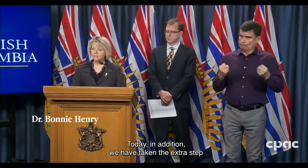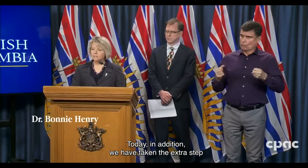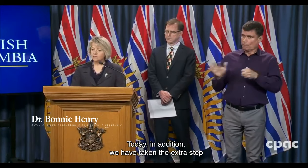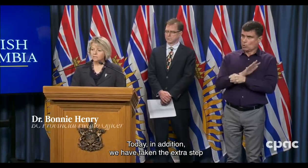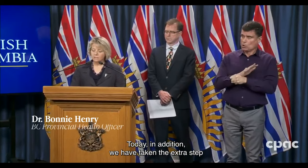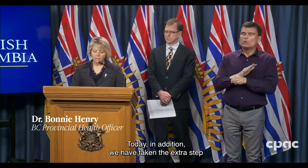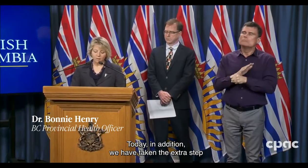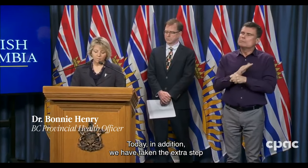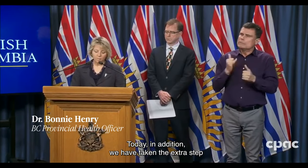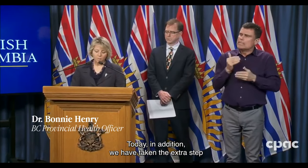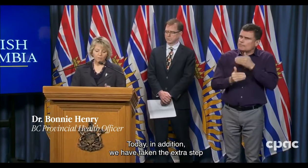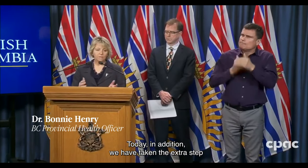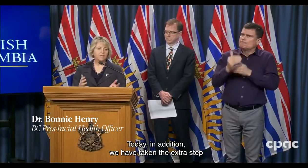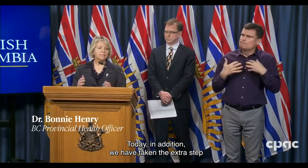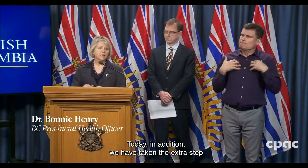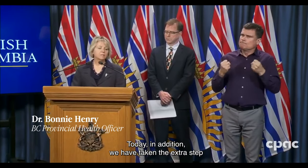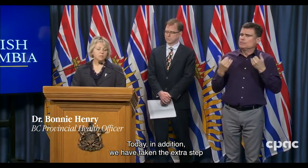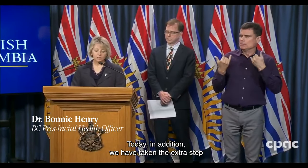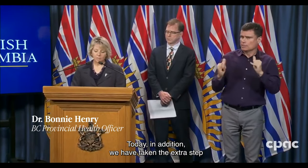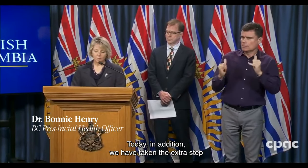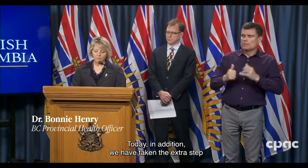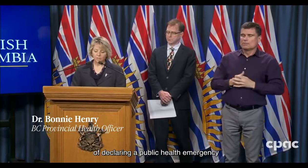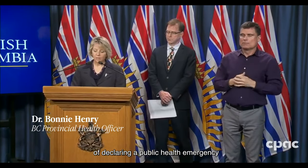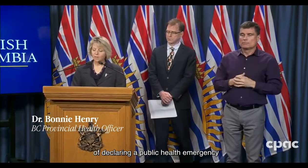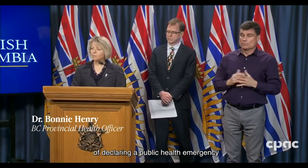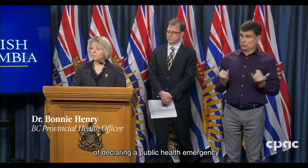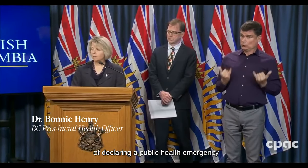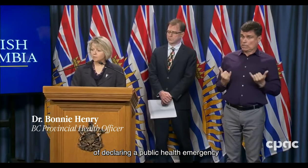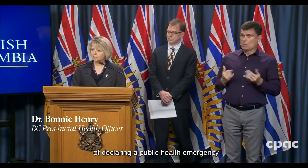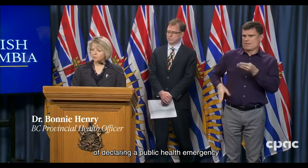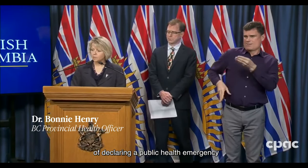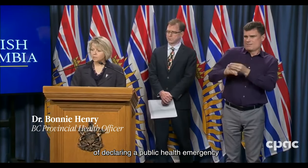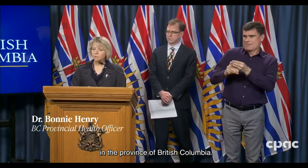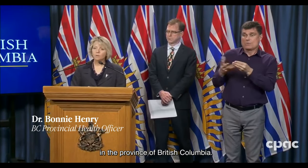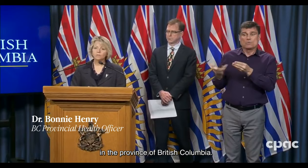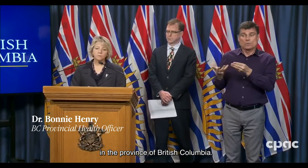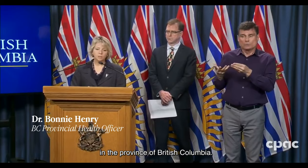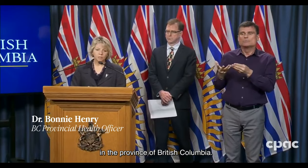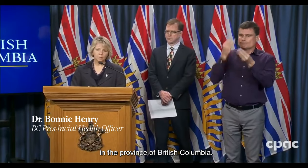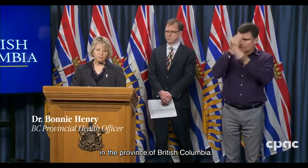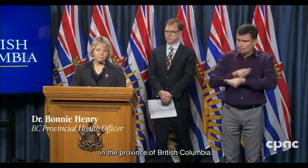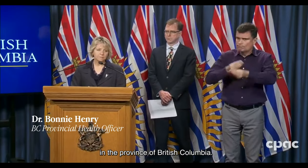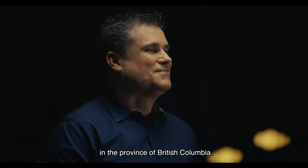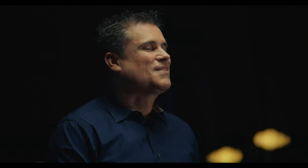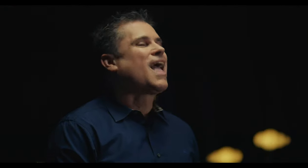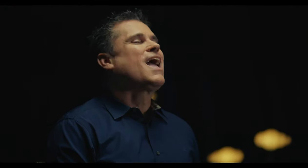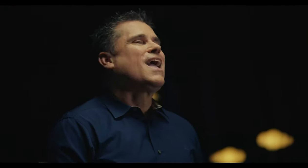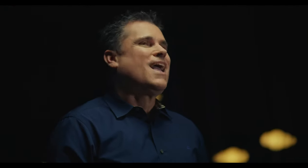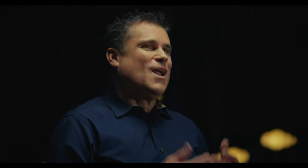Today, in addition, we have taken the extra step of declaring a public health emergency in the province of British Columbia.